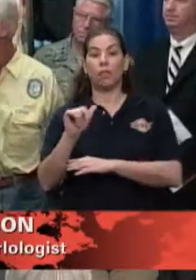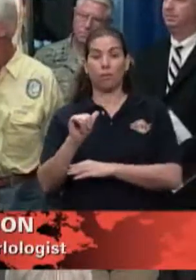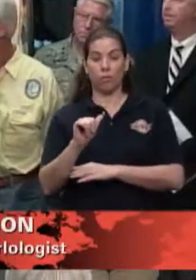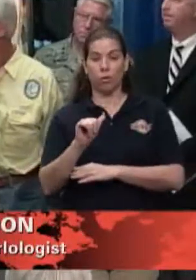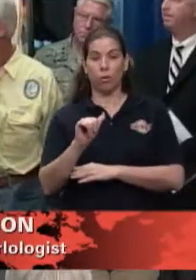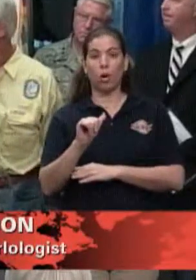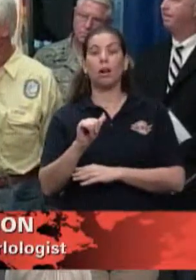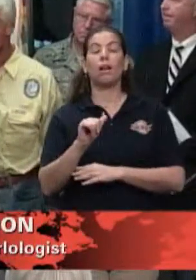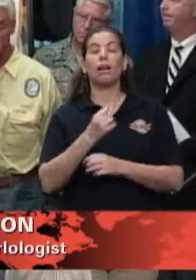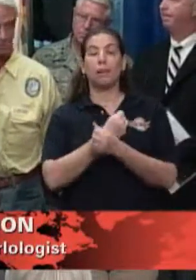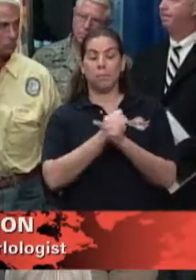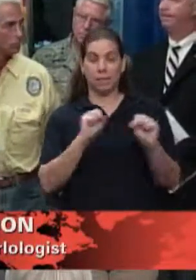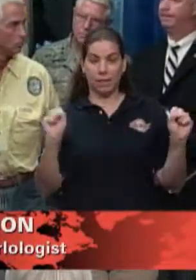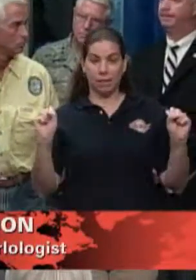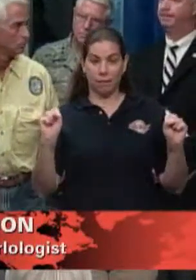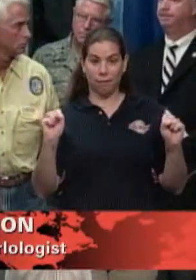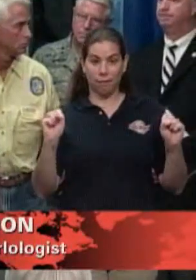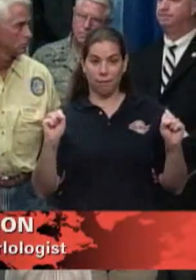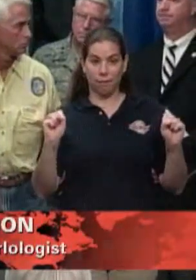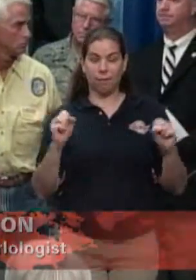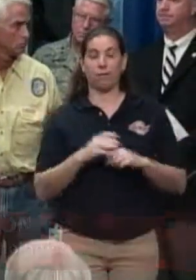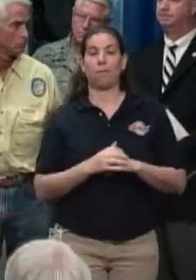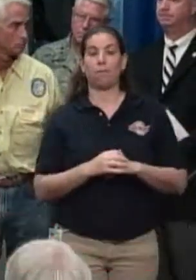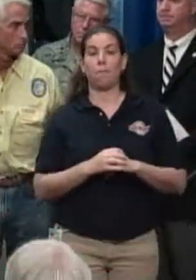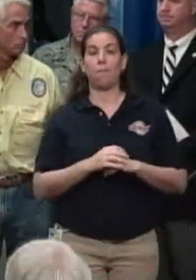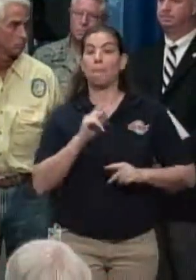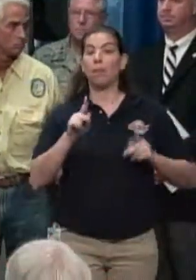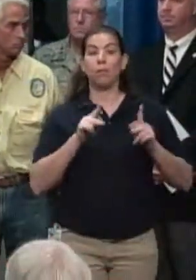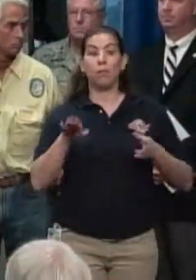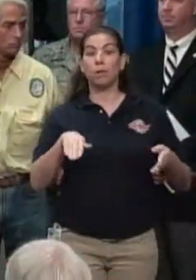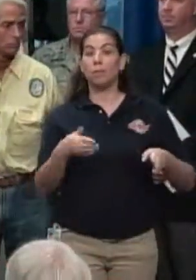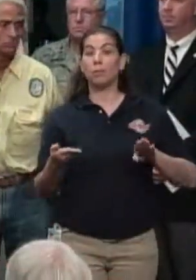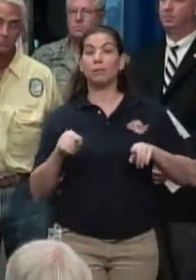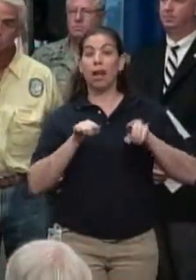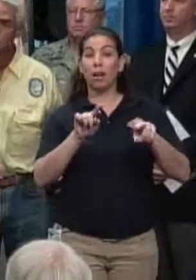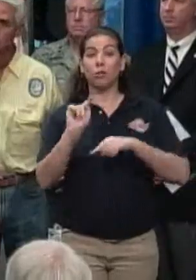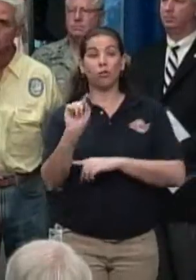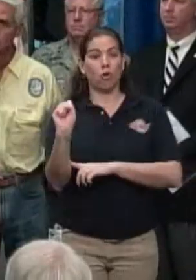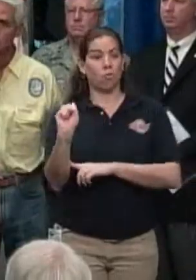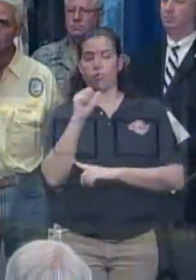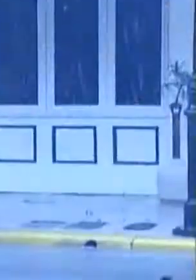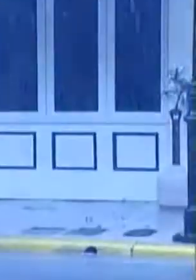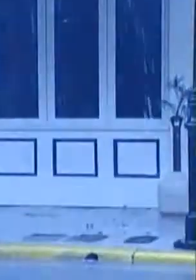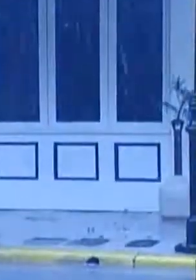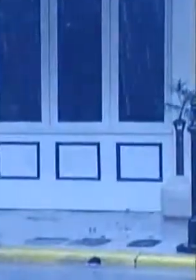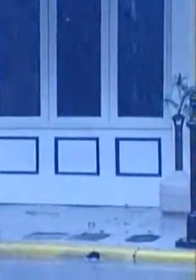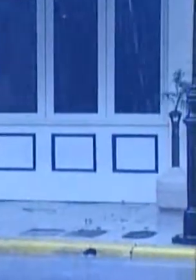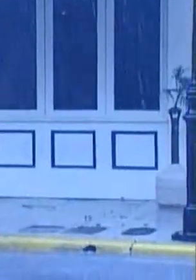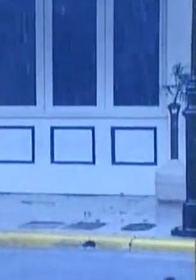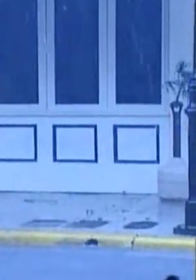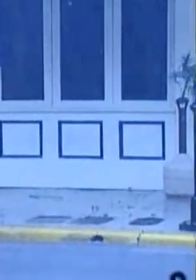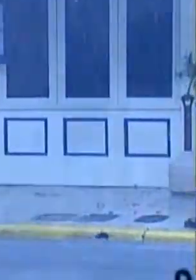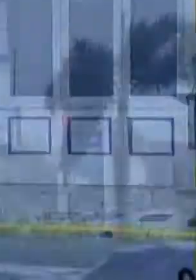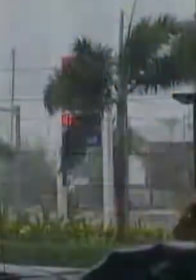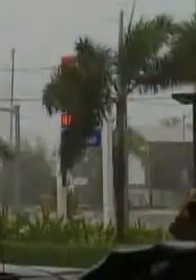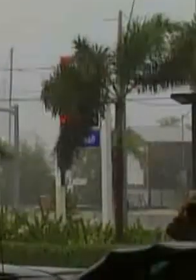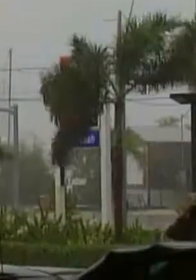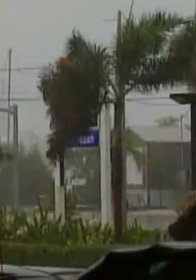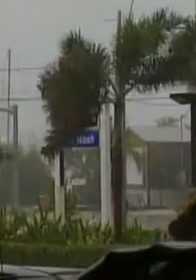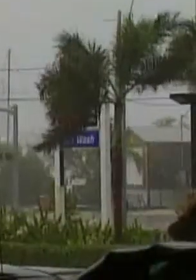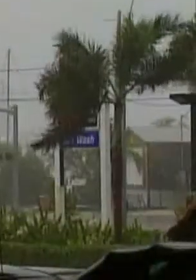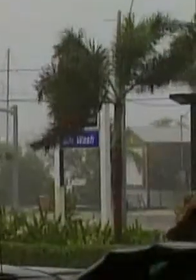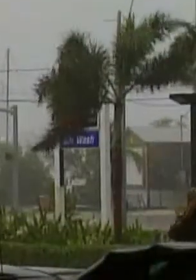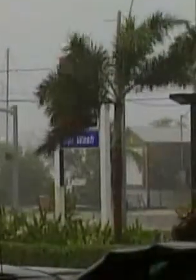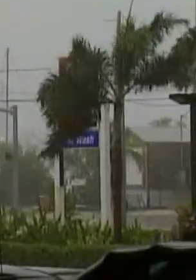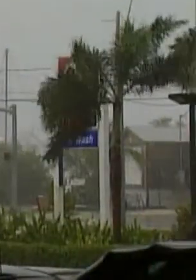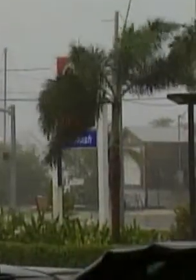said, remain safe. There's no reason why anyone should lose their life in a tropical storm like this. But it can, again, if you underestimate the potential